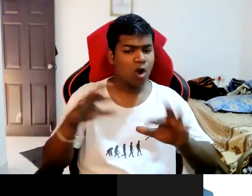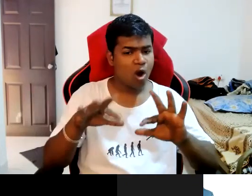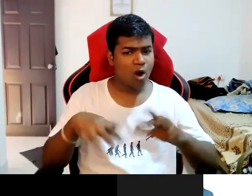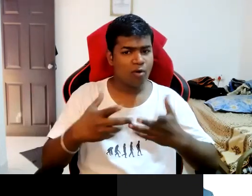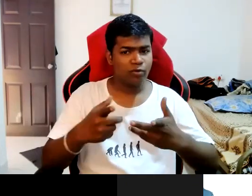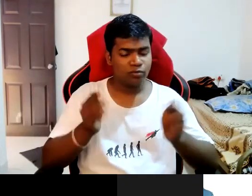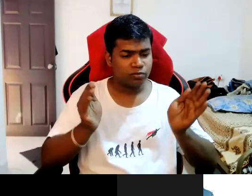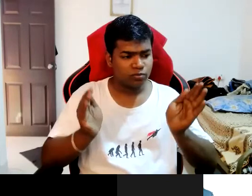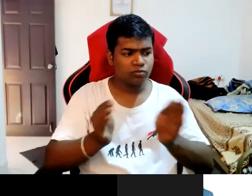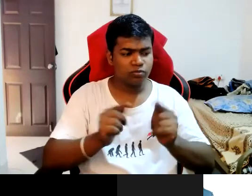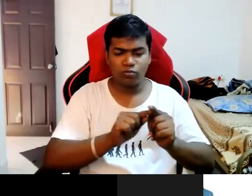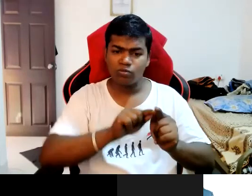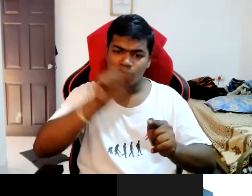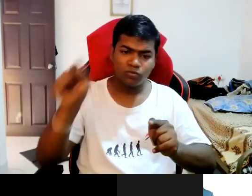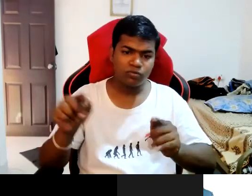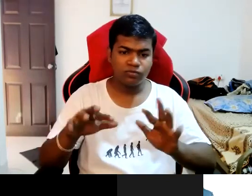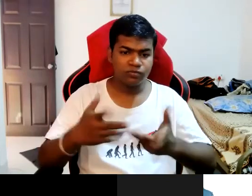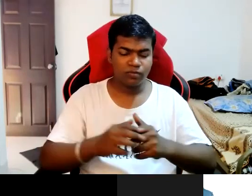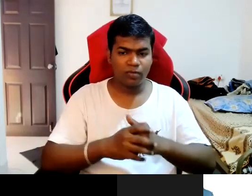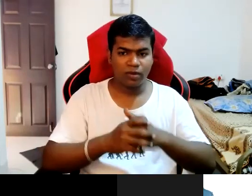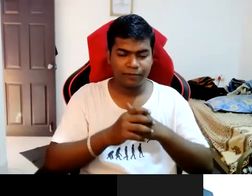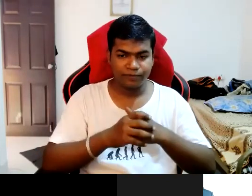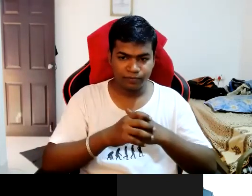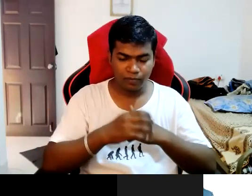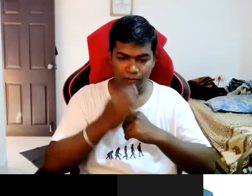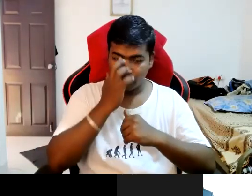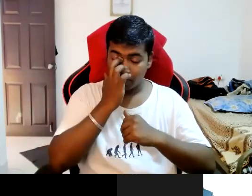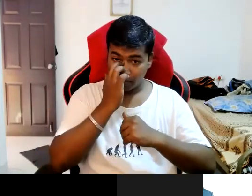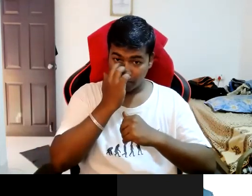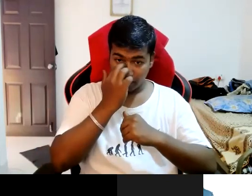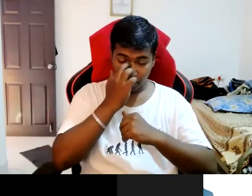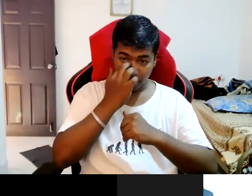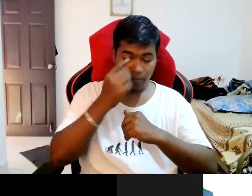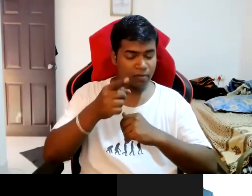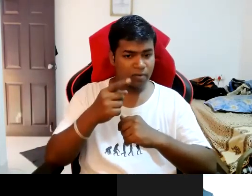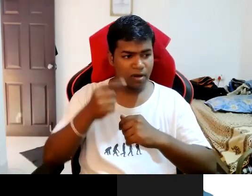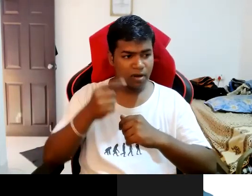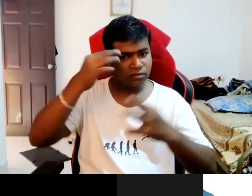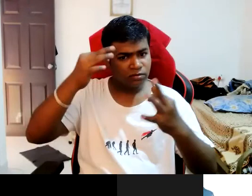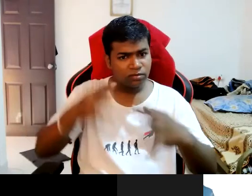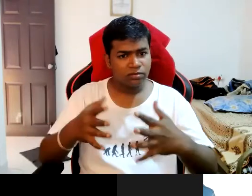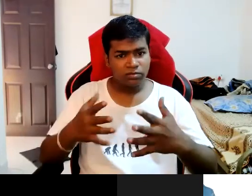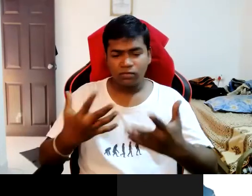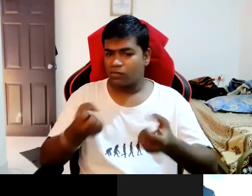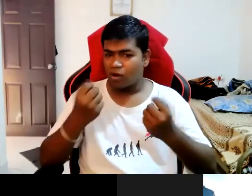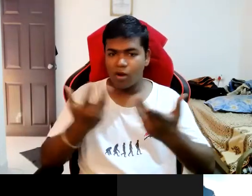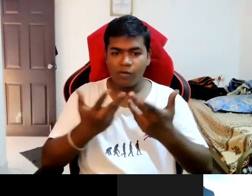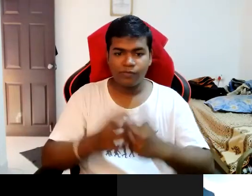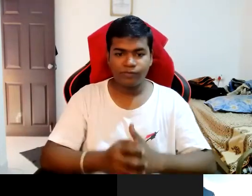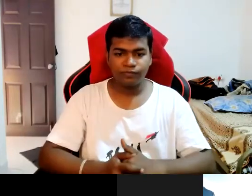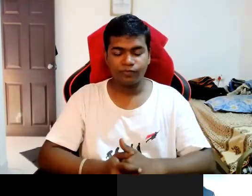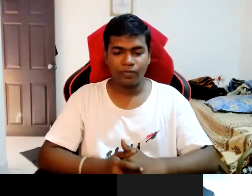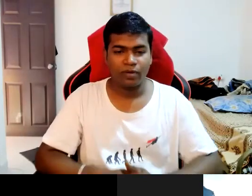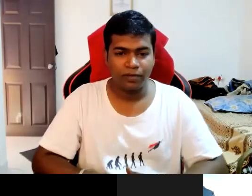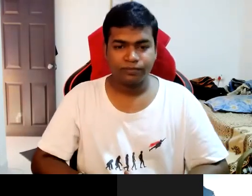how did you how were you able to take that uh decision uh actually